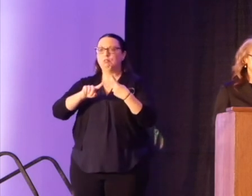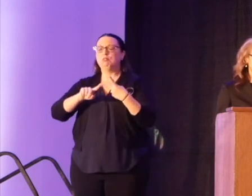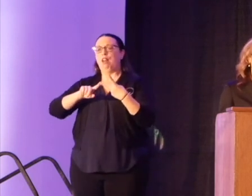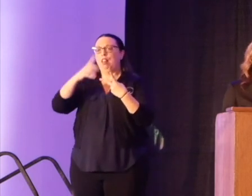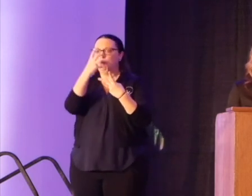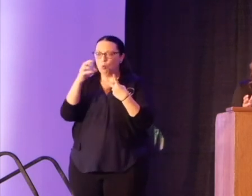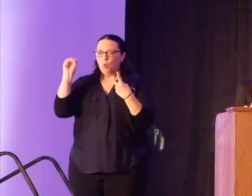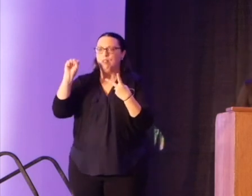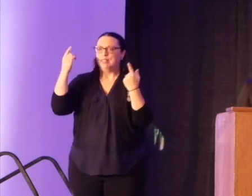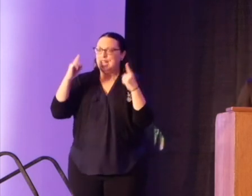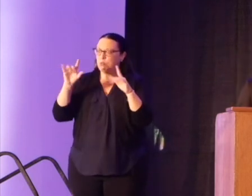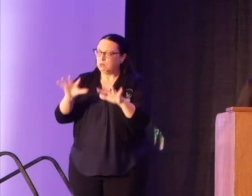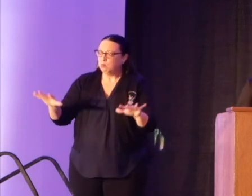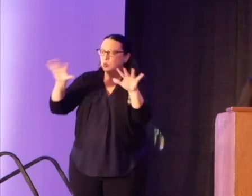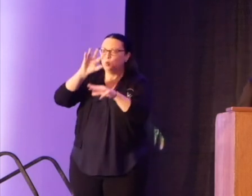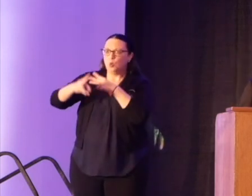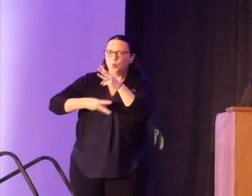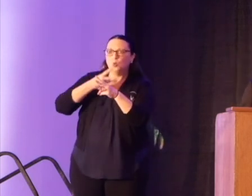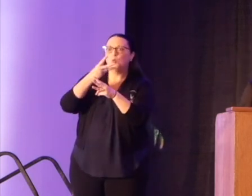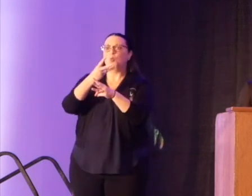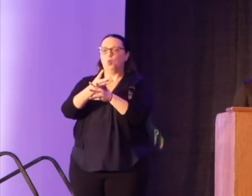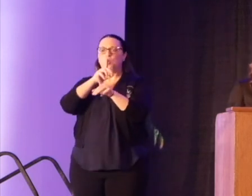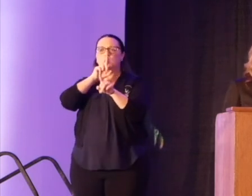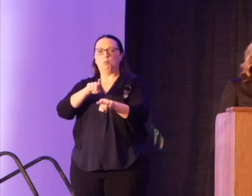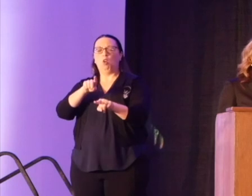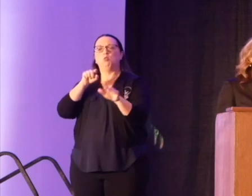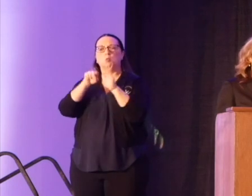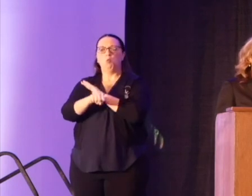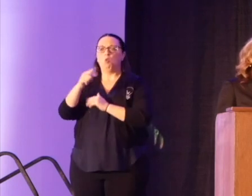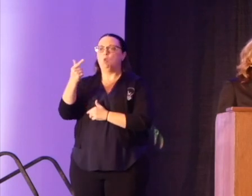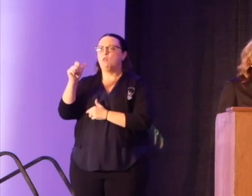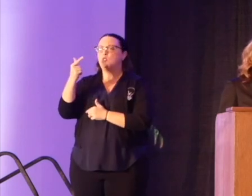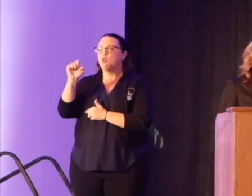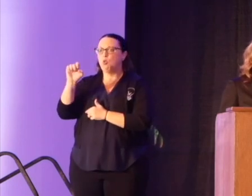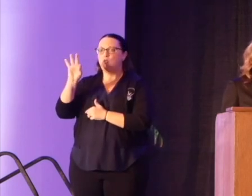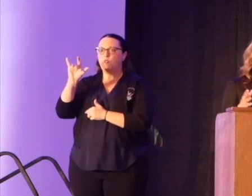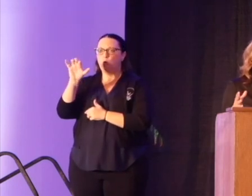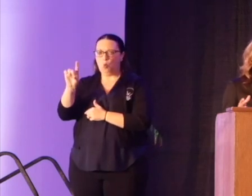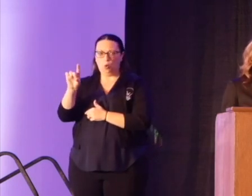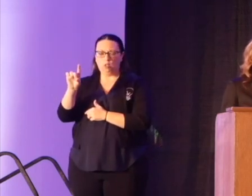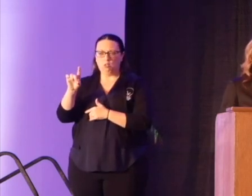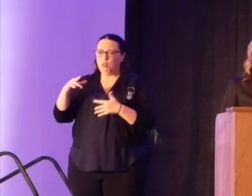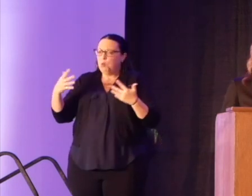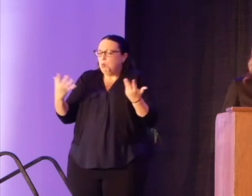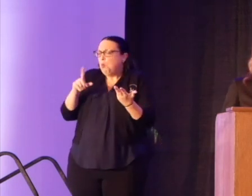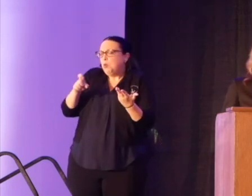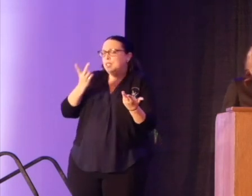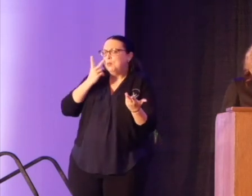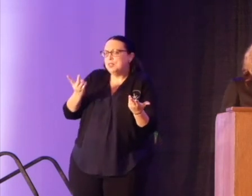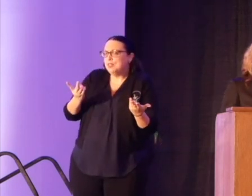the protests that rang out across the world in response to the murder of George Floyd. What do we need to see